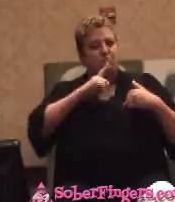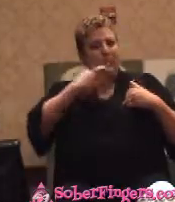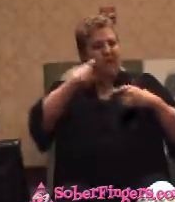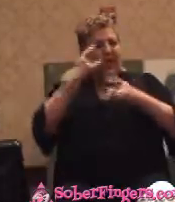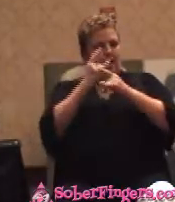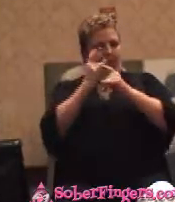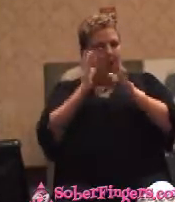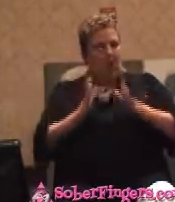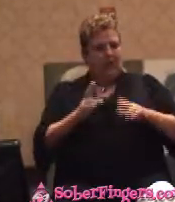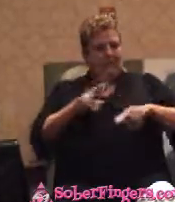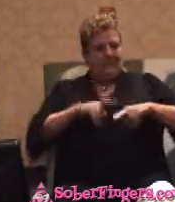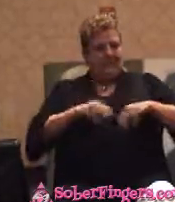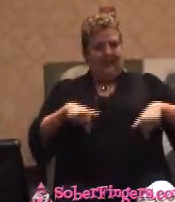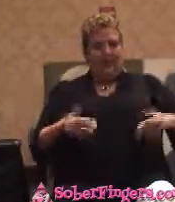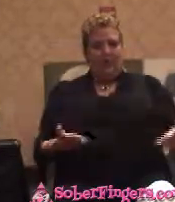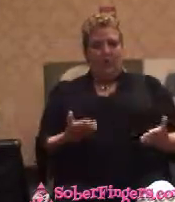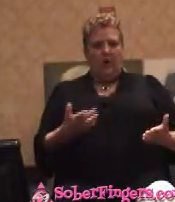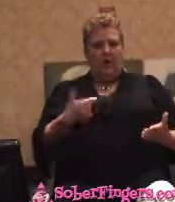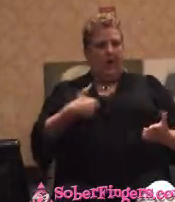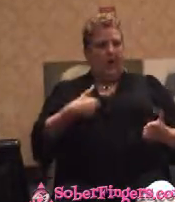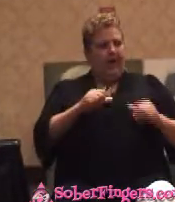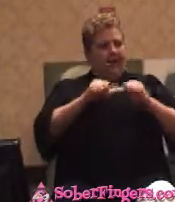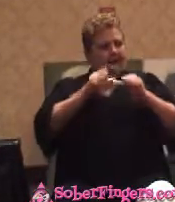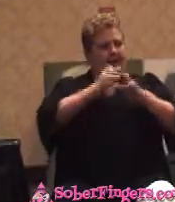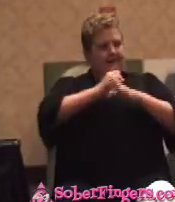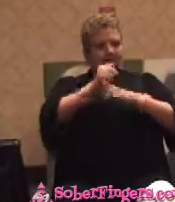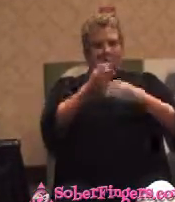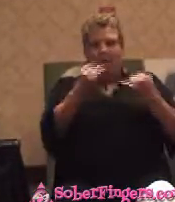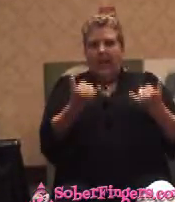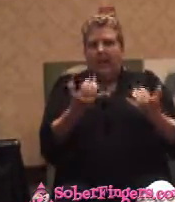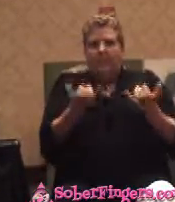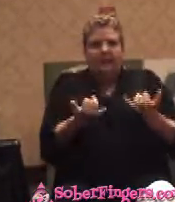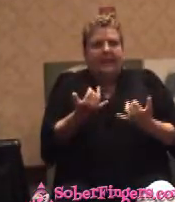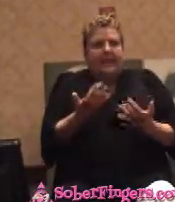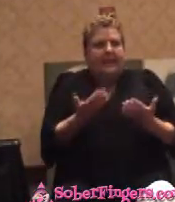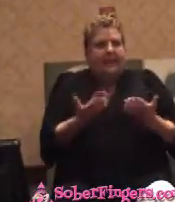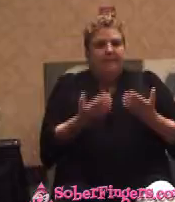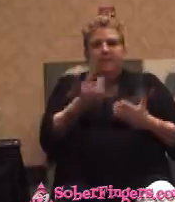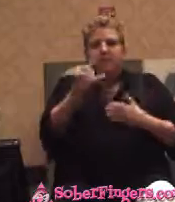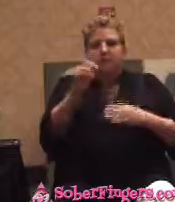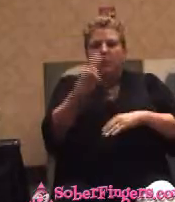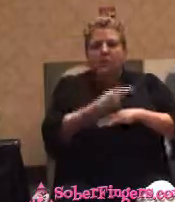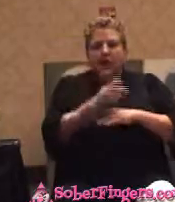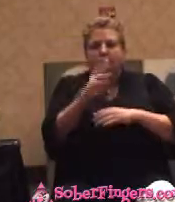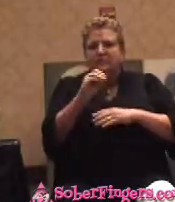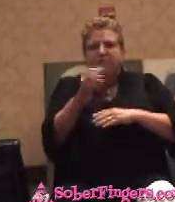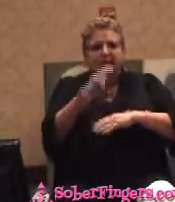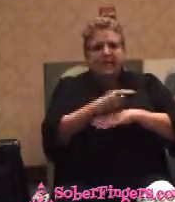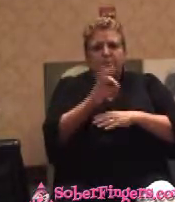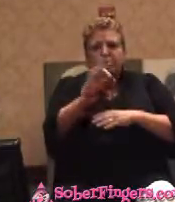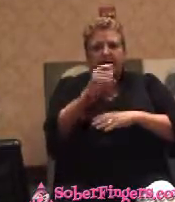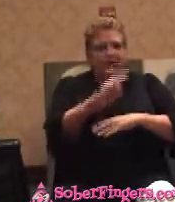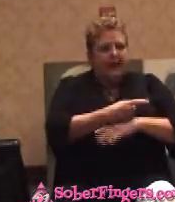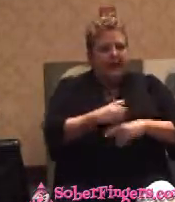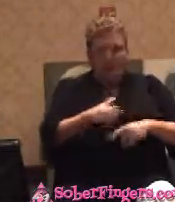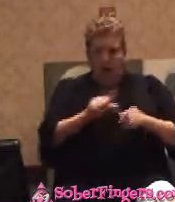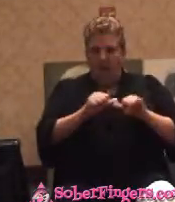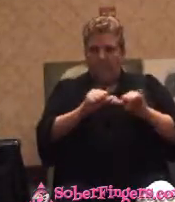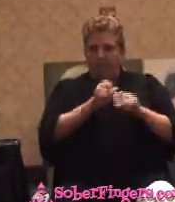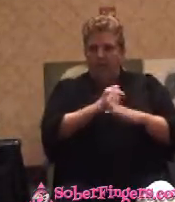room. Who has stayed sober for, what, 30 days, 60 days? Maybe 90 days now, I would repress the